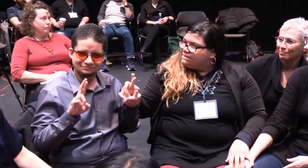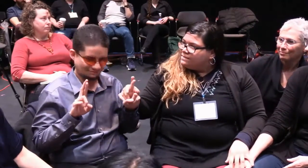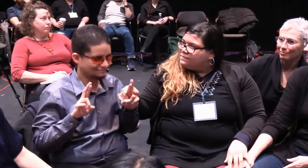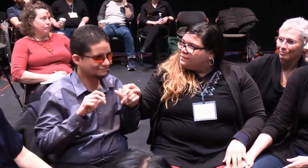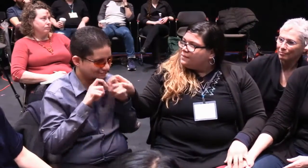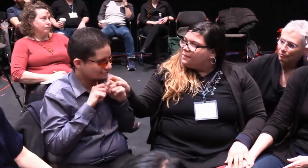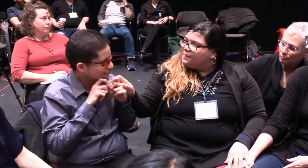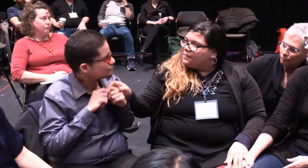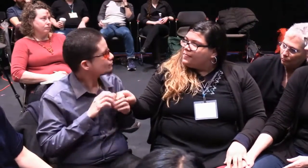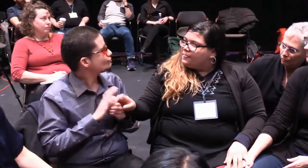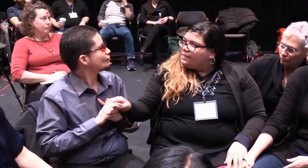This is Jasper.